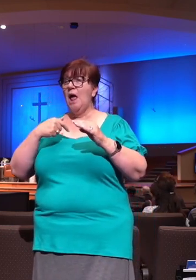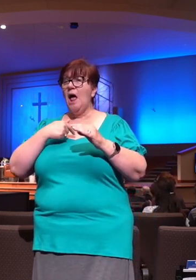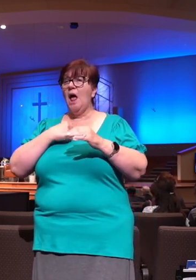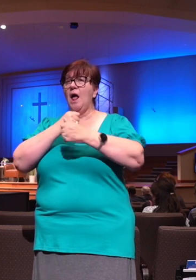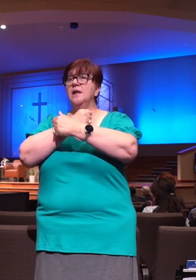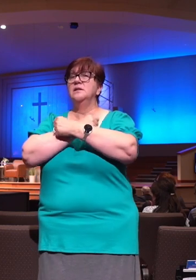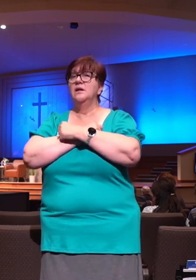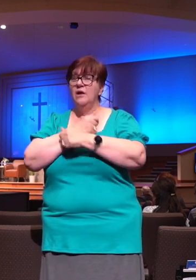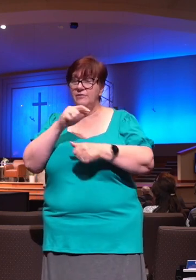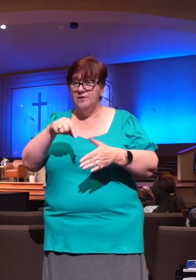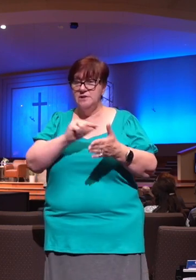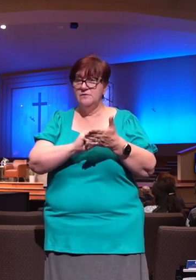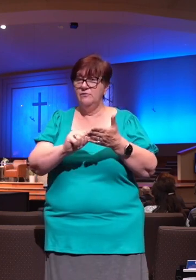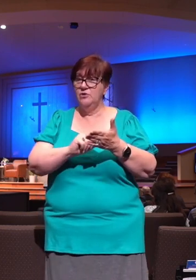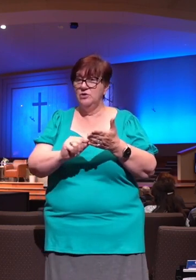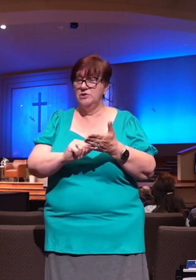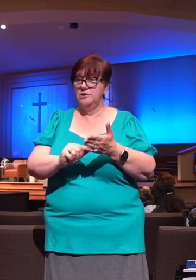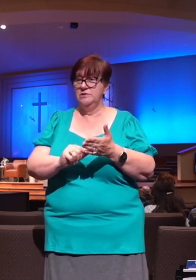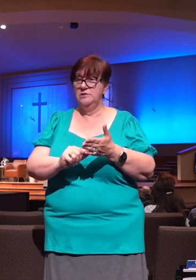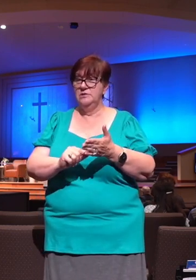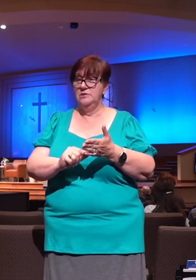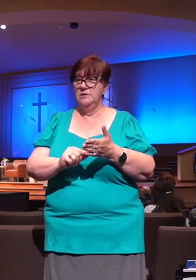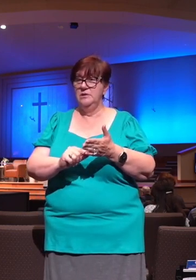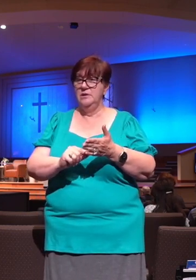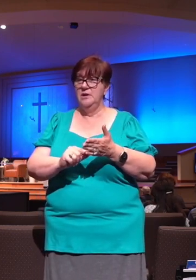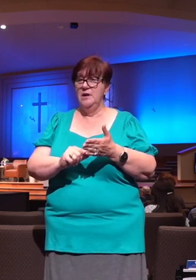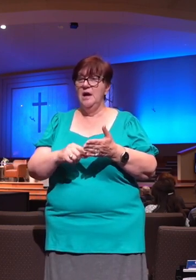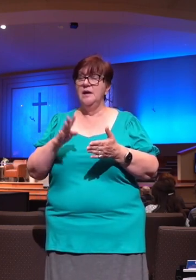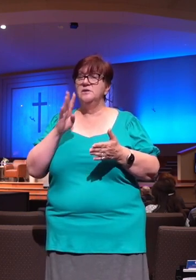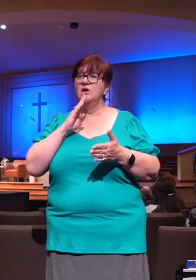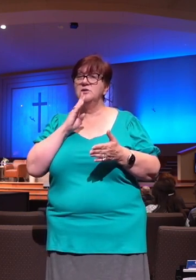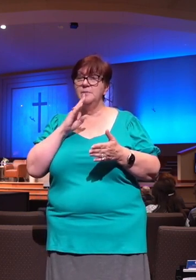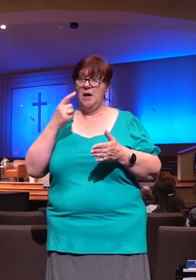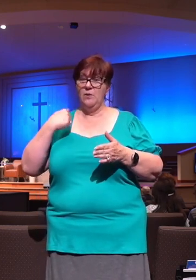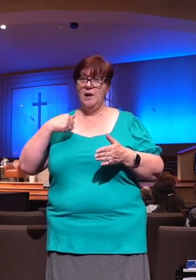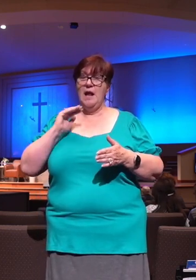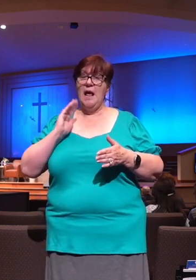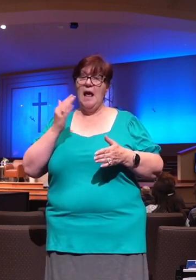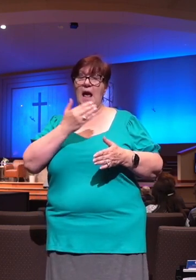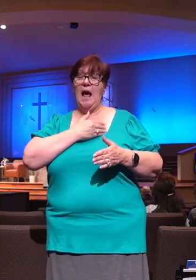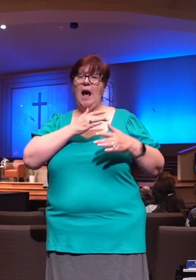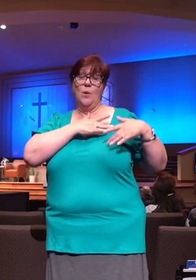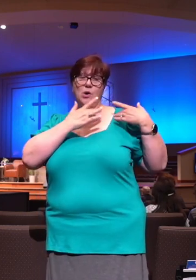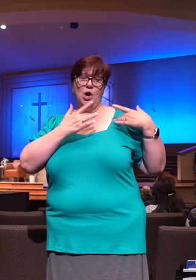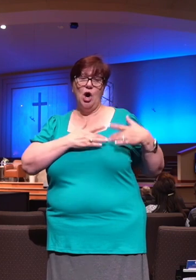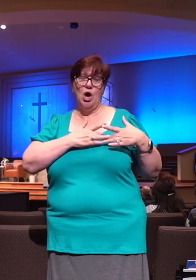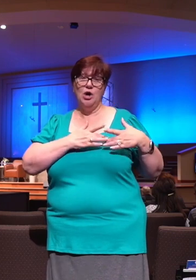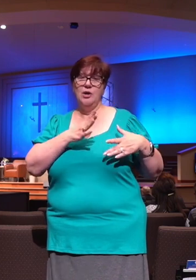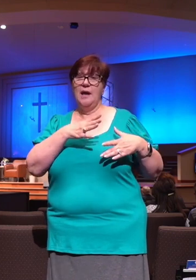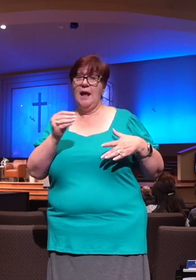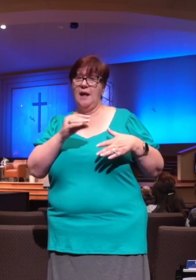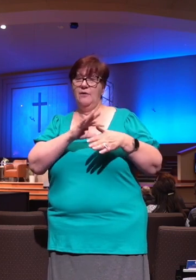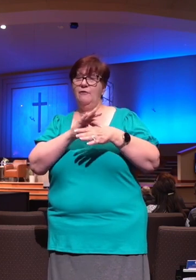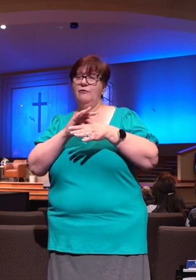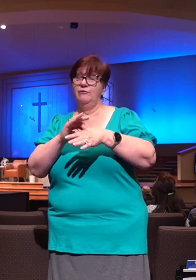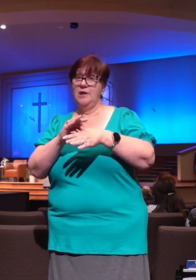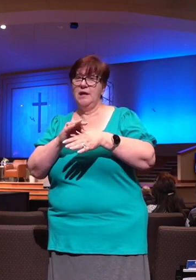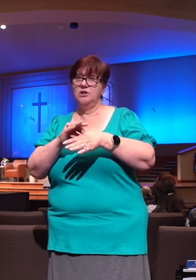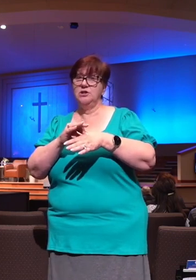mentions our heart and our flesh. Our heart and our flesh. So what is this promise? This promise